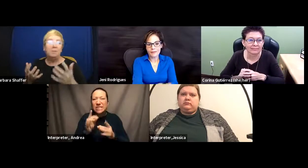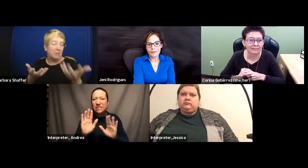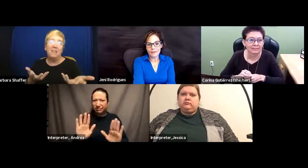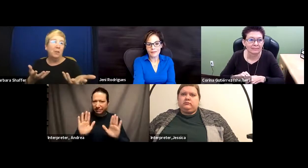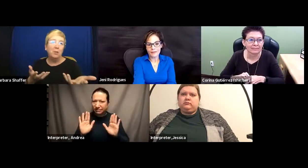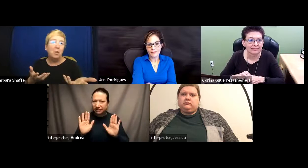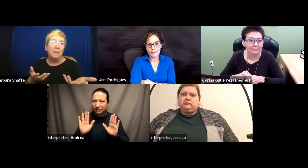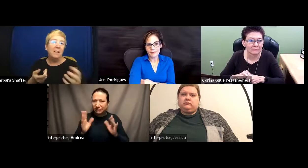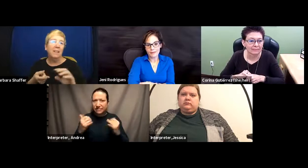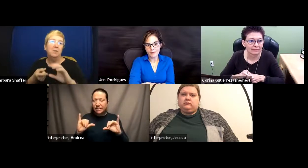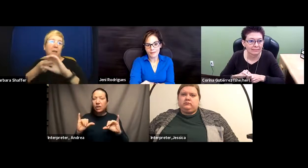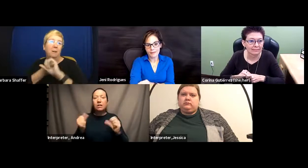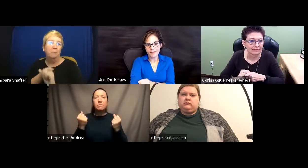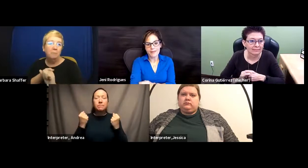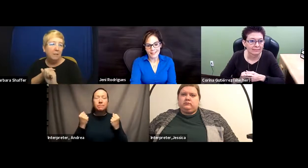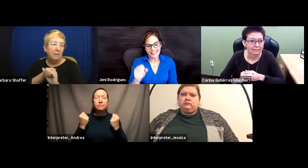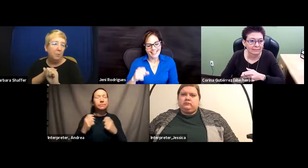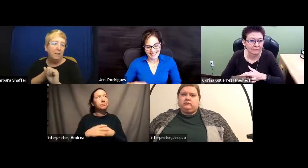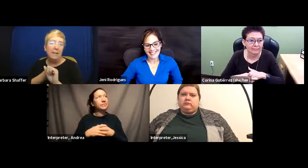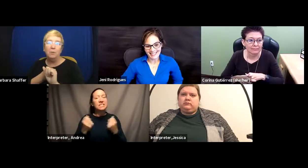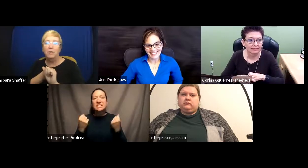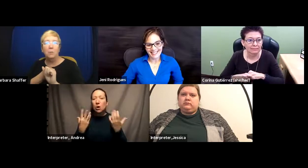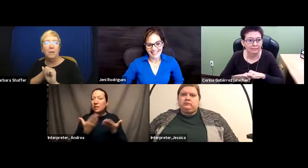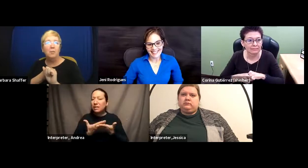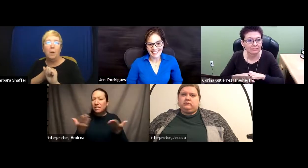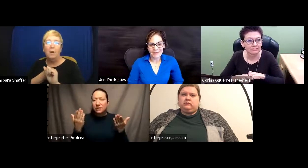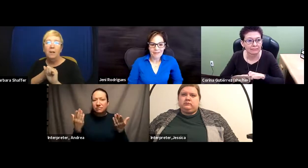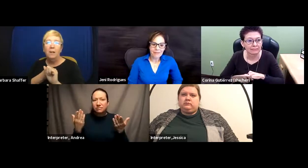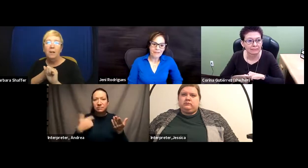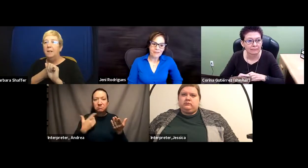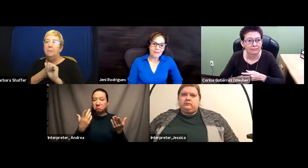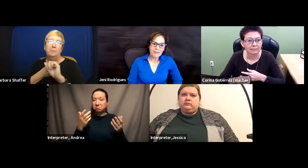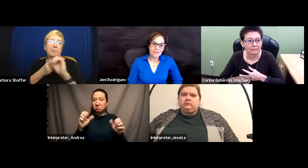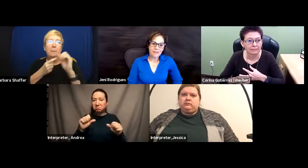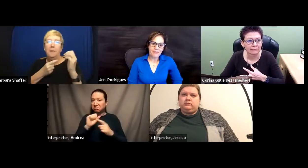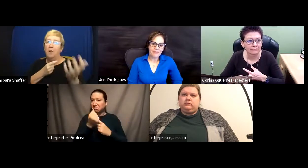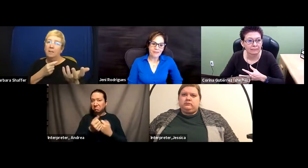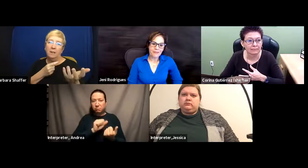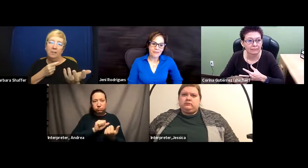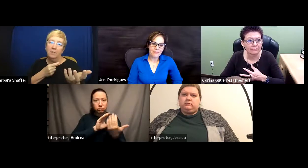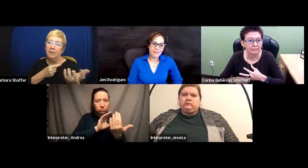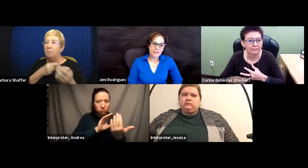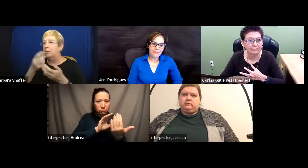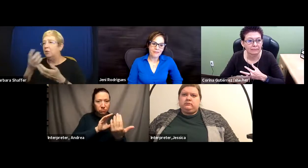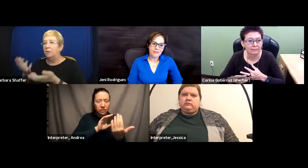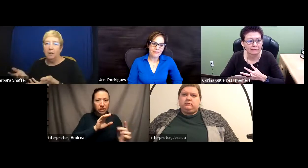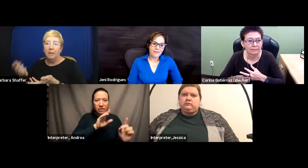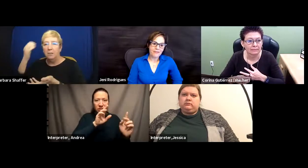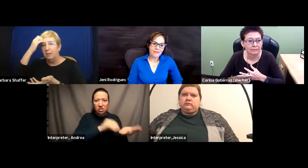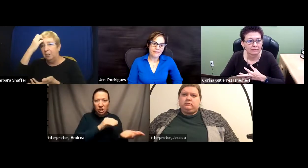still, there are so many things. You encounter situations where they're not talking to the deaf patient, they're talking to the hearing